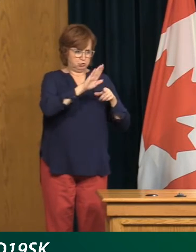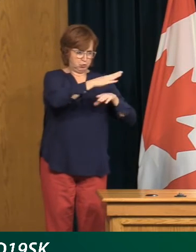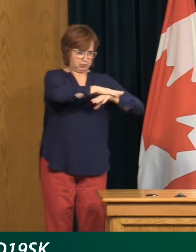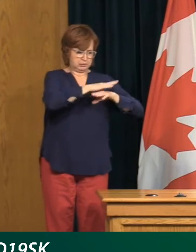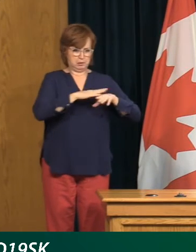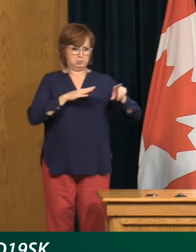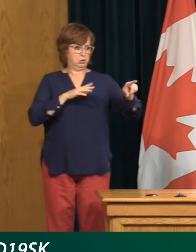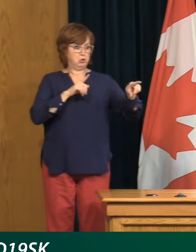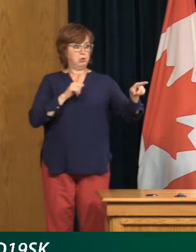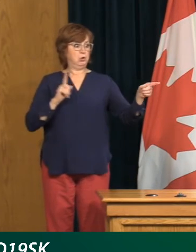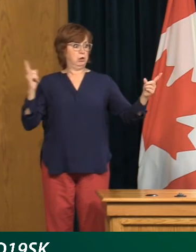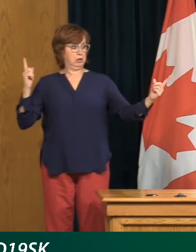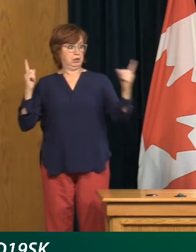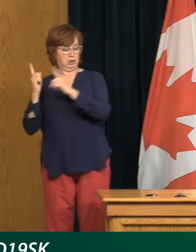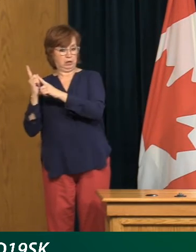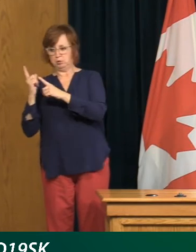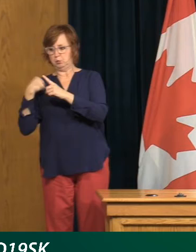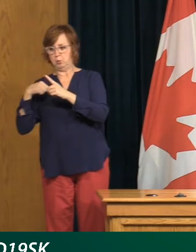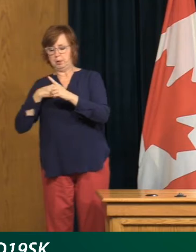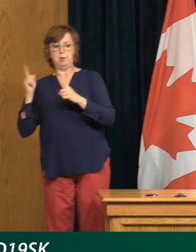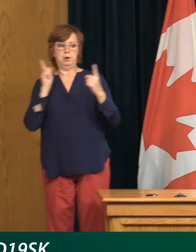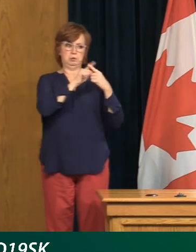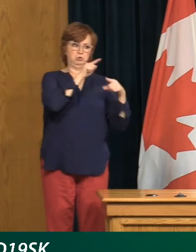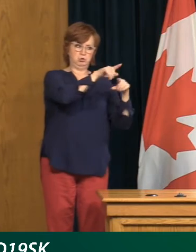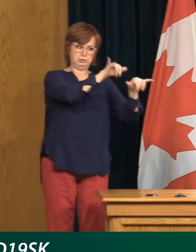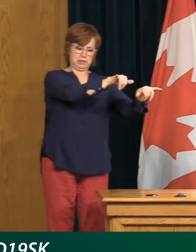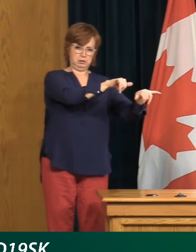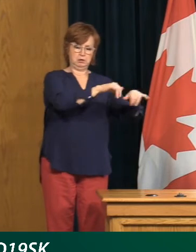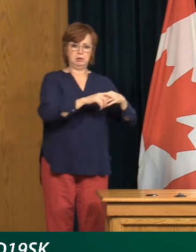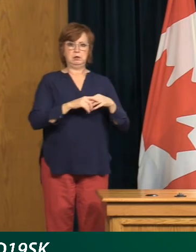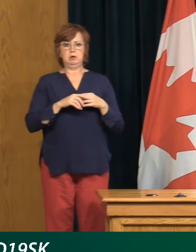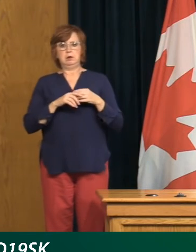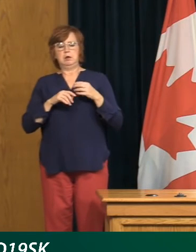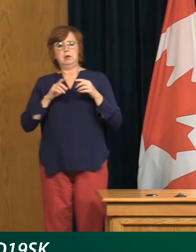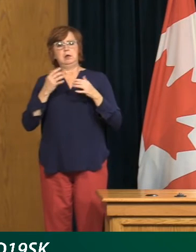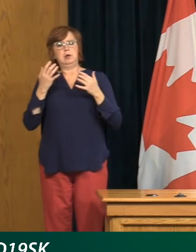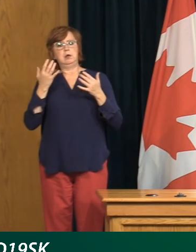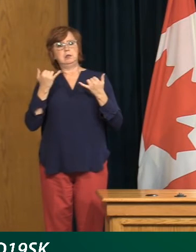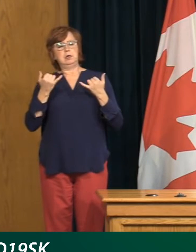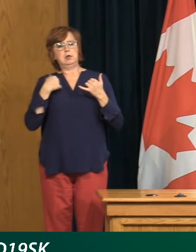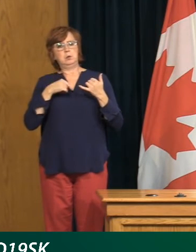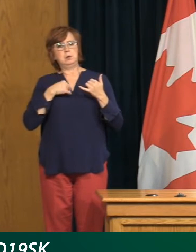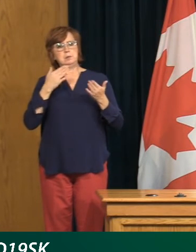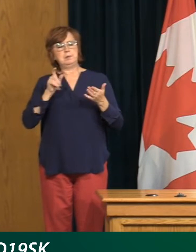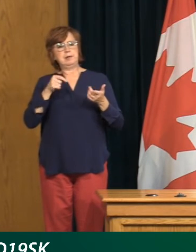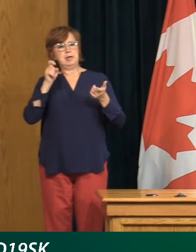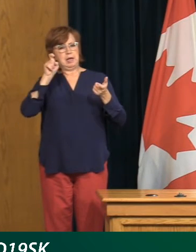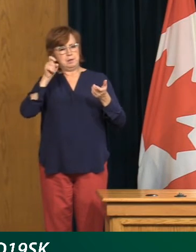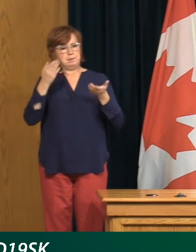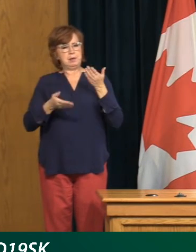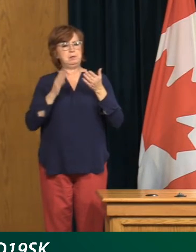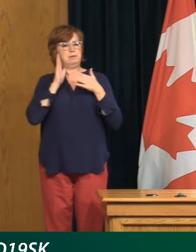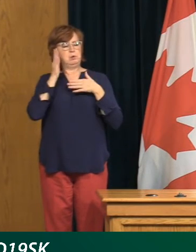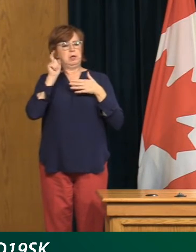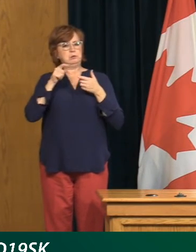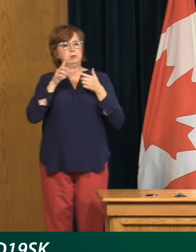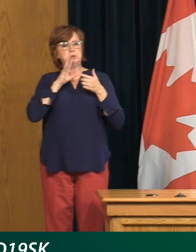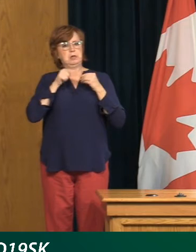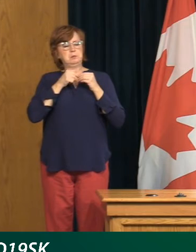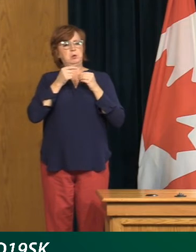I think we are certainly not at a point where we can look at slowdowns or lockdowns. But, you know, if these case numbers keep continuing,